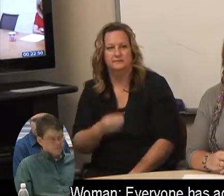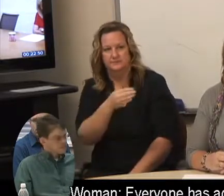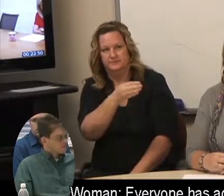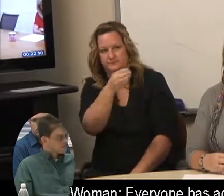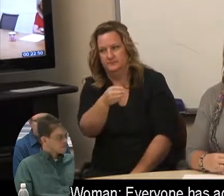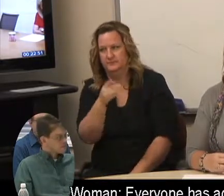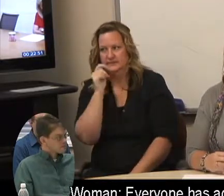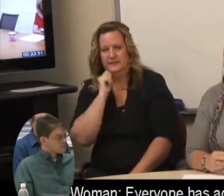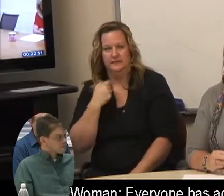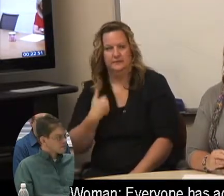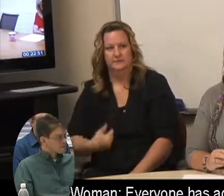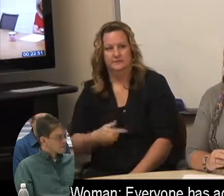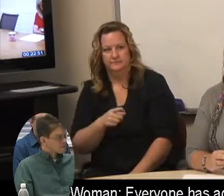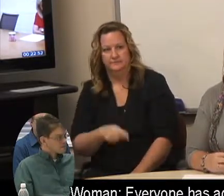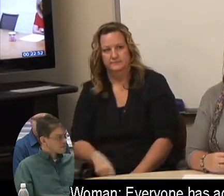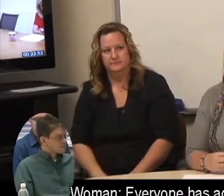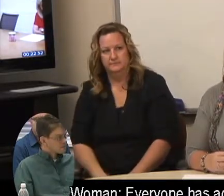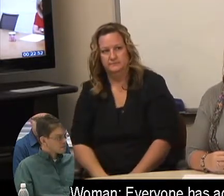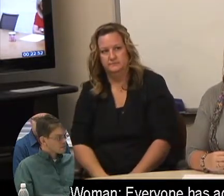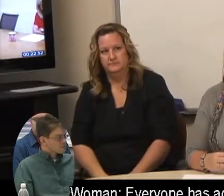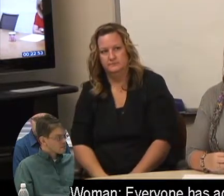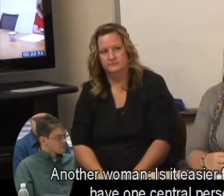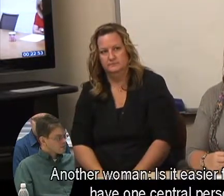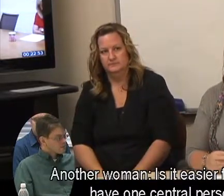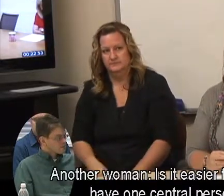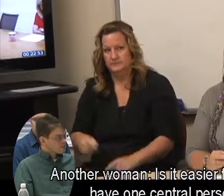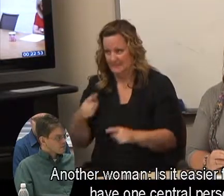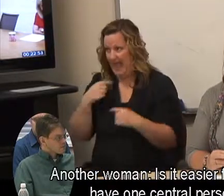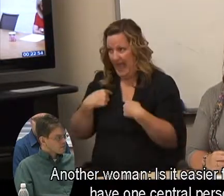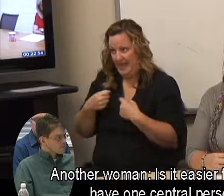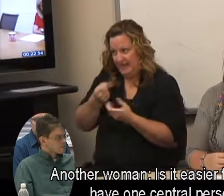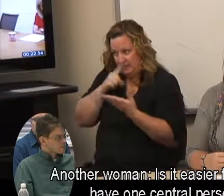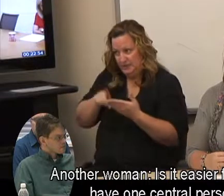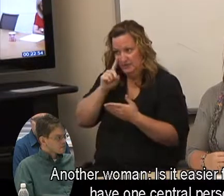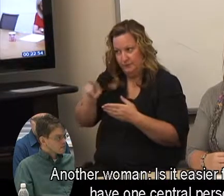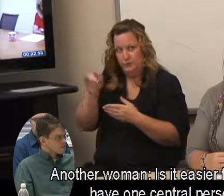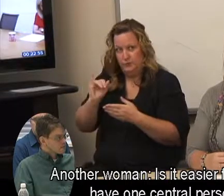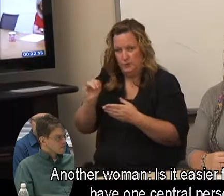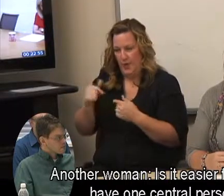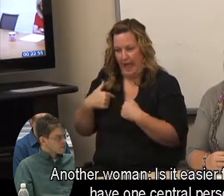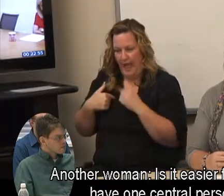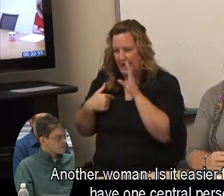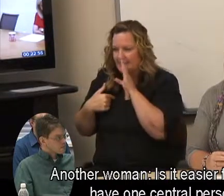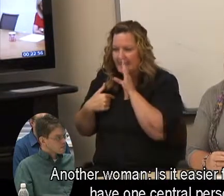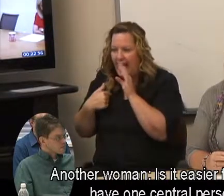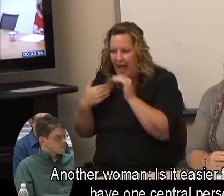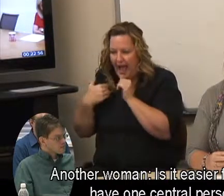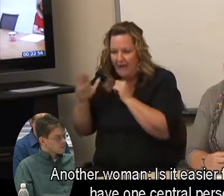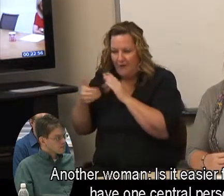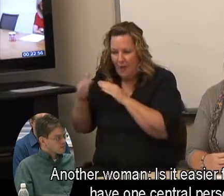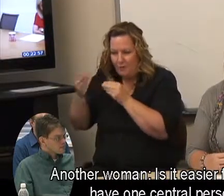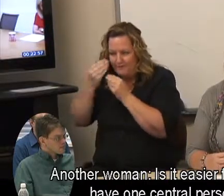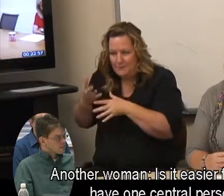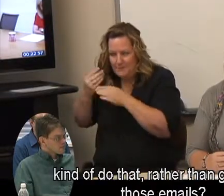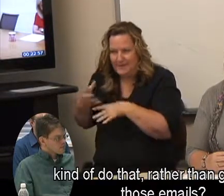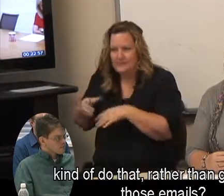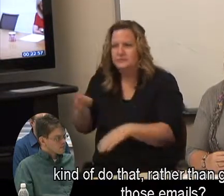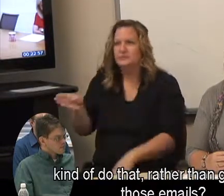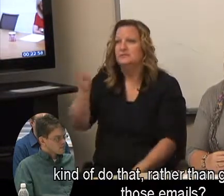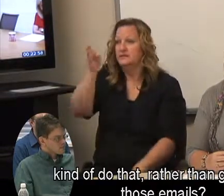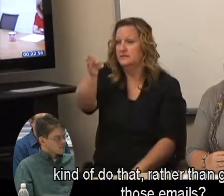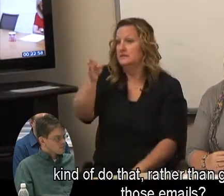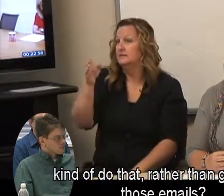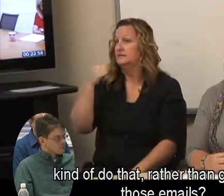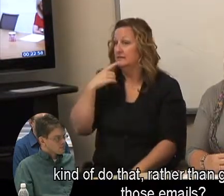I am, or. Everyone has access. Is it easier for you to have one simple person